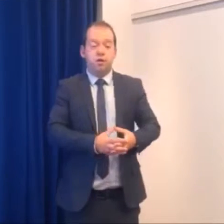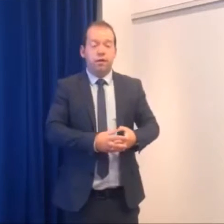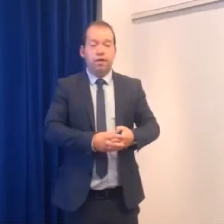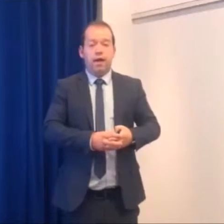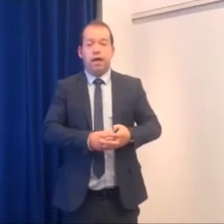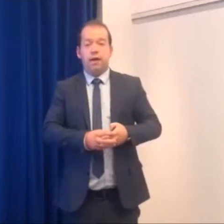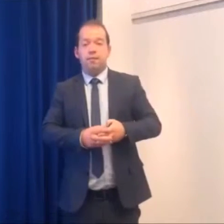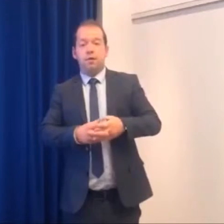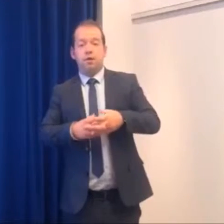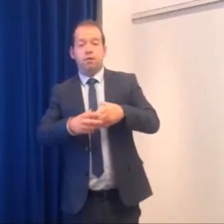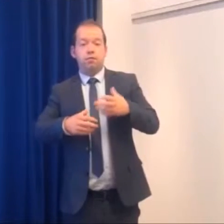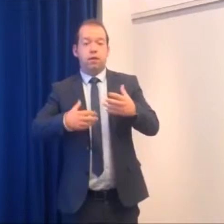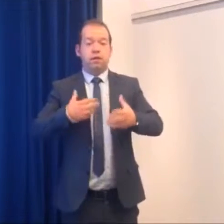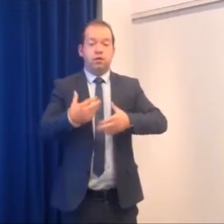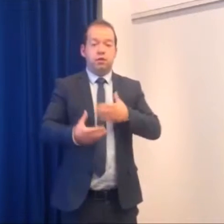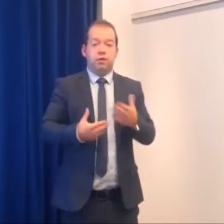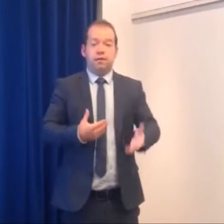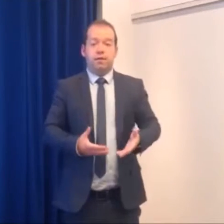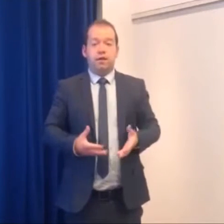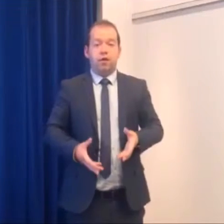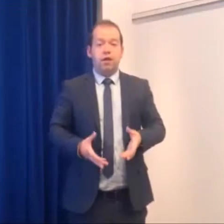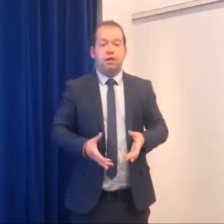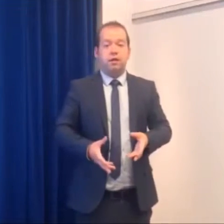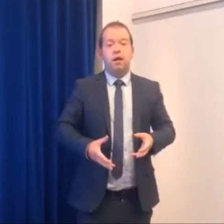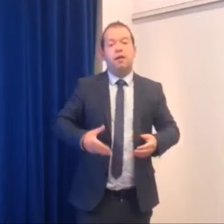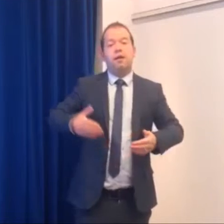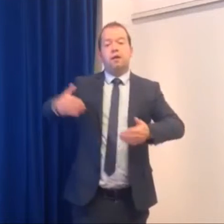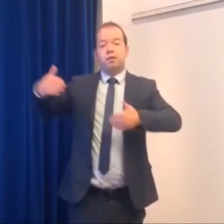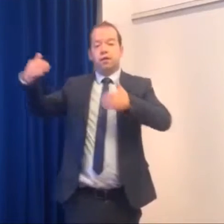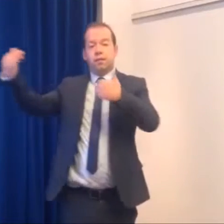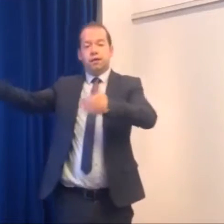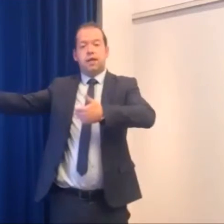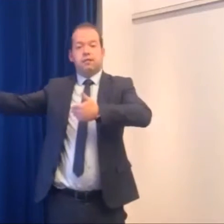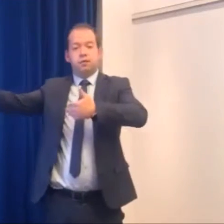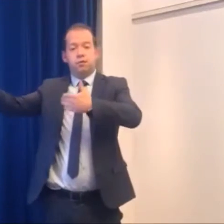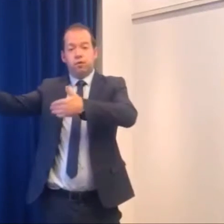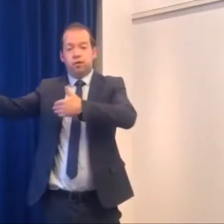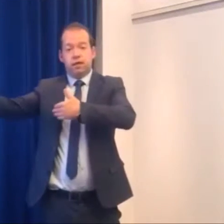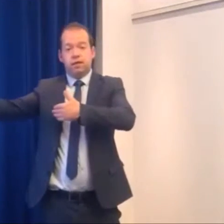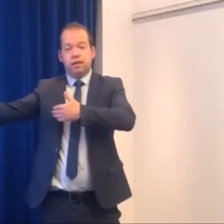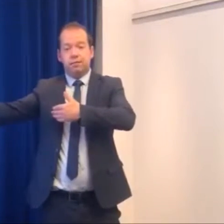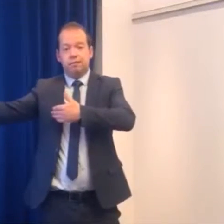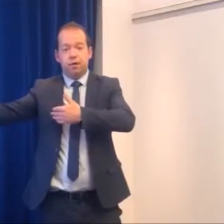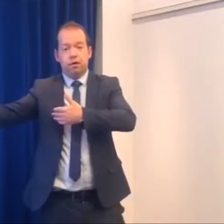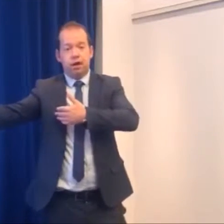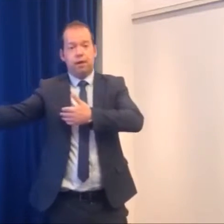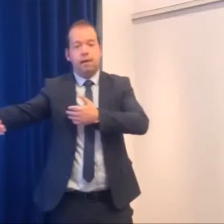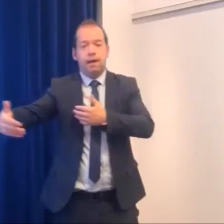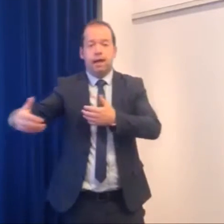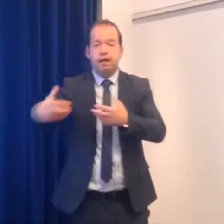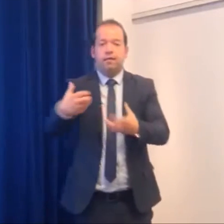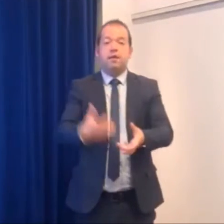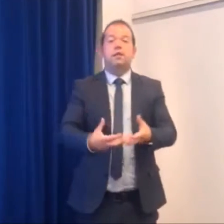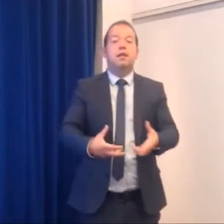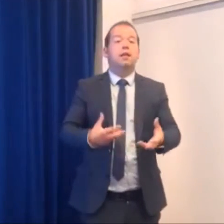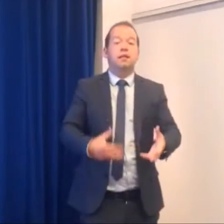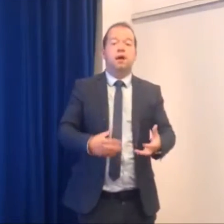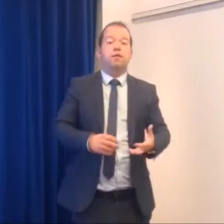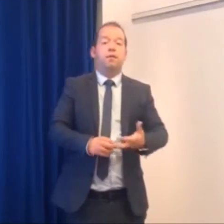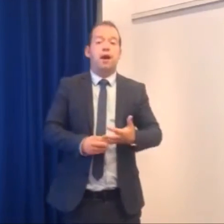and you know make sure he's doing everything right and then obviously have my time to do my own sales then okay again if it is with him he's not a firm